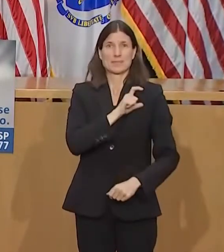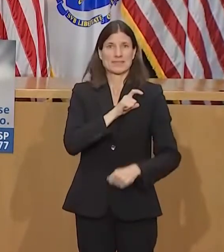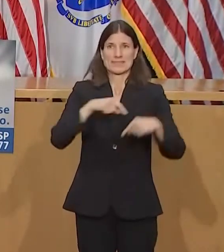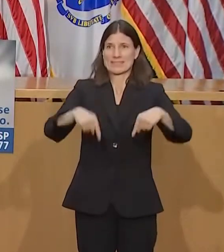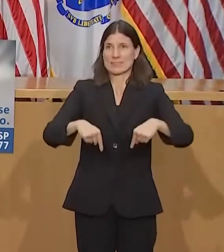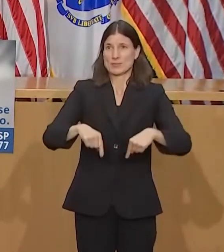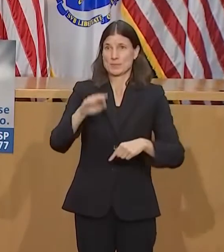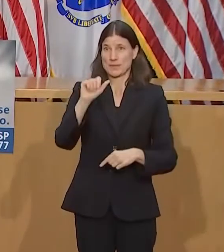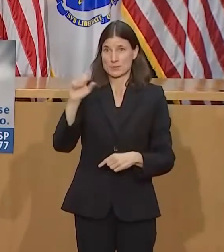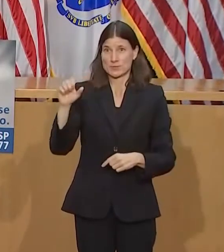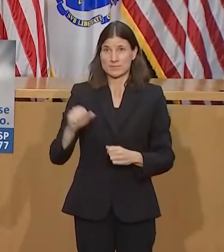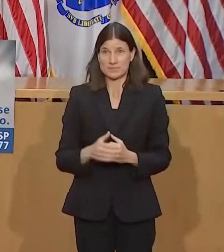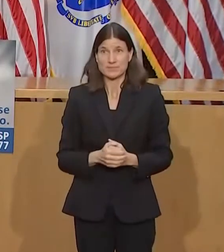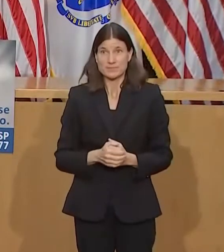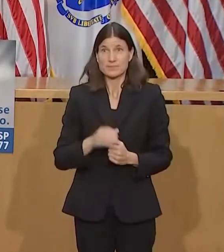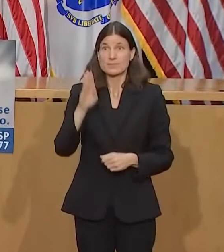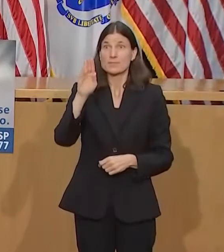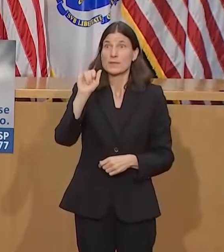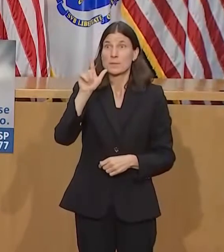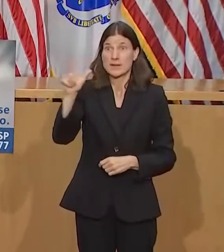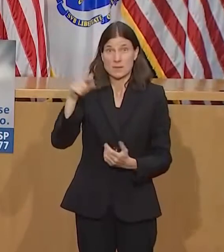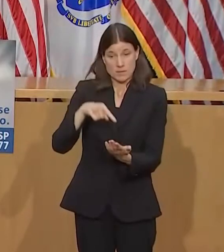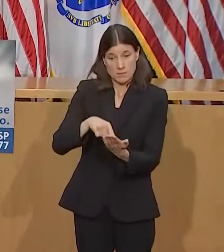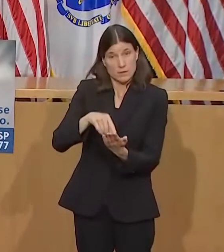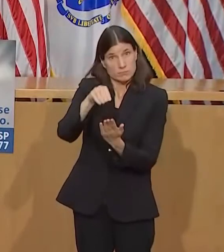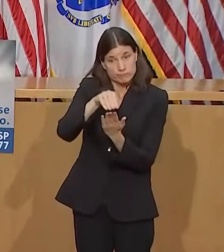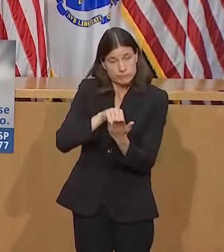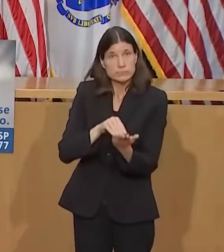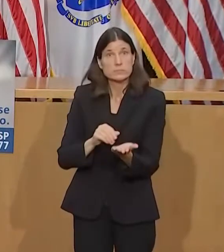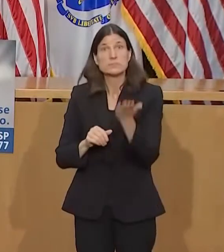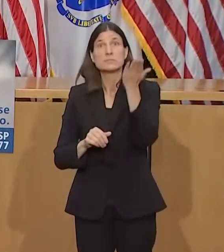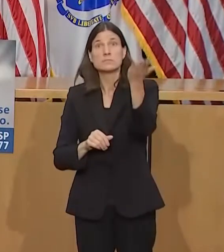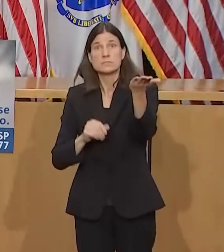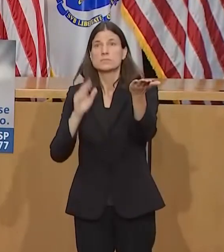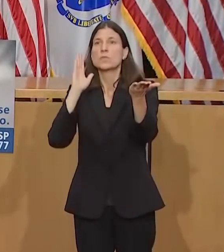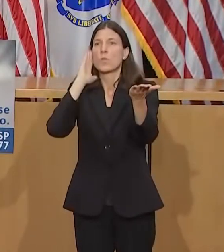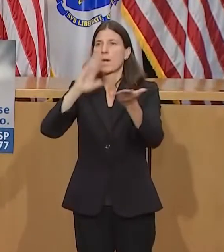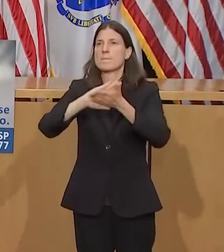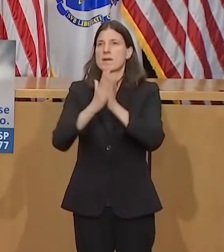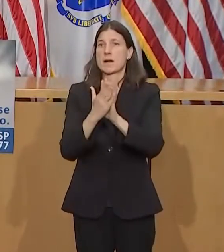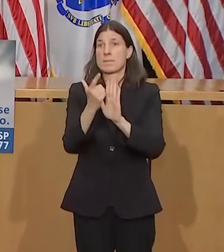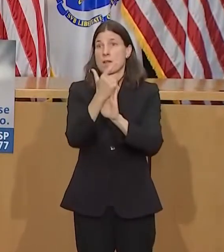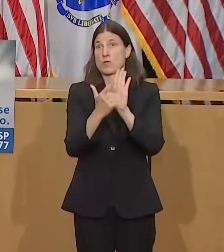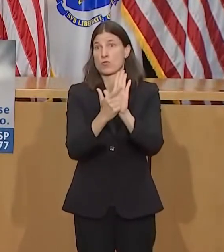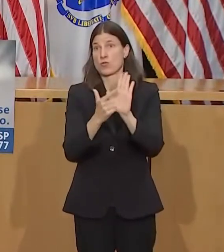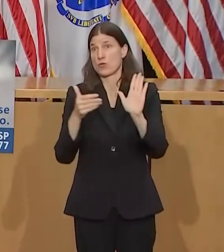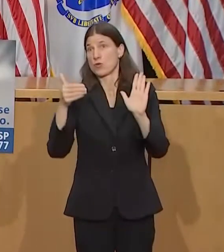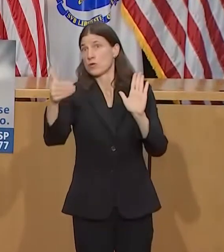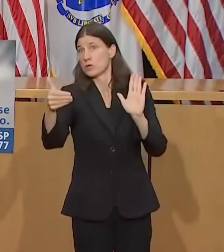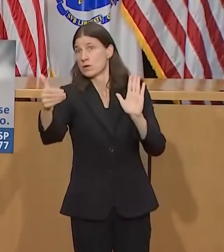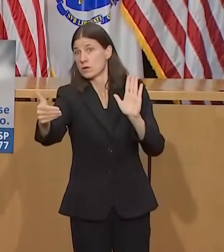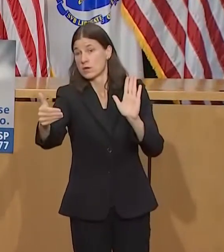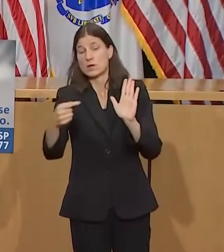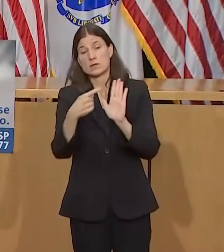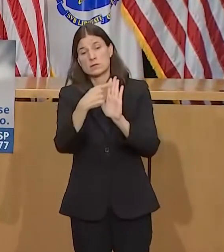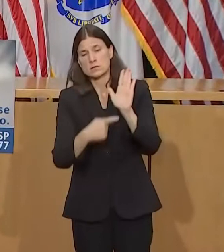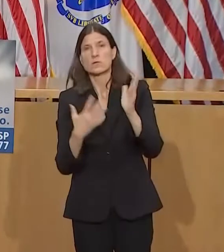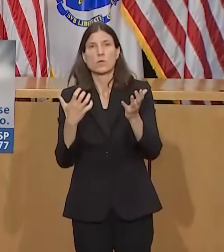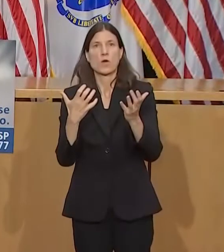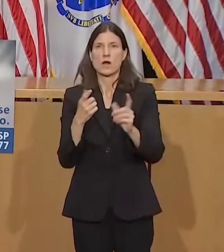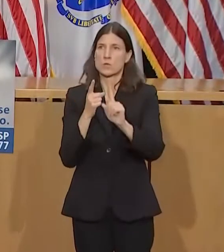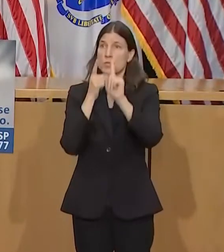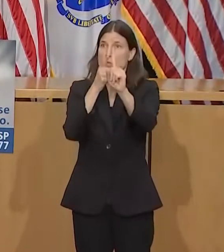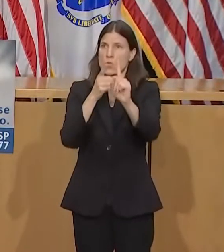that accomplishes the goals that we all share. We began working with the caucus on this effort almost a year ago,